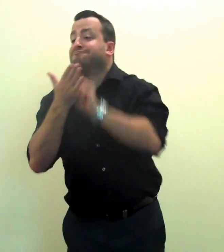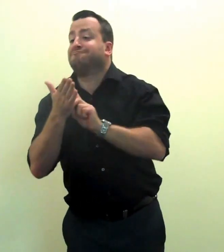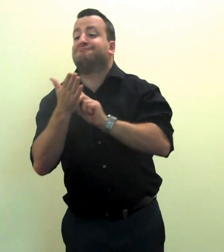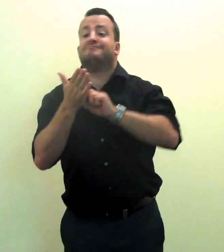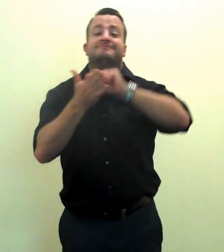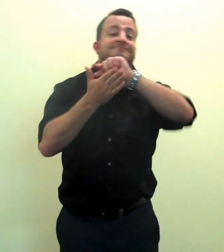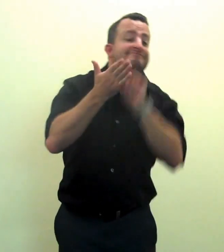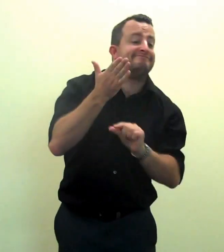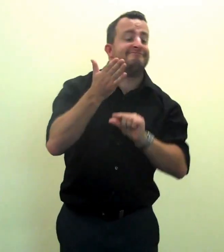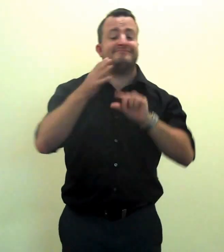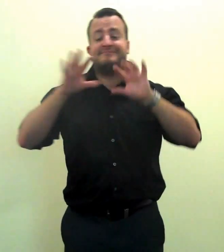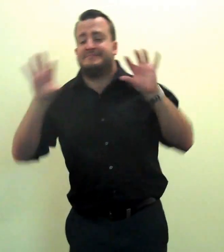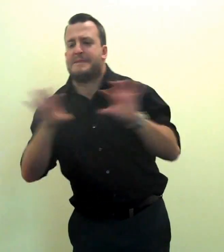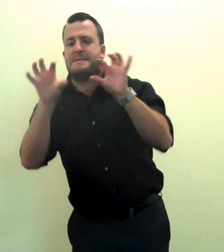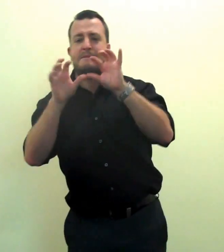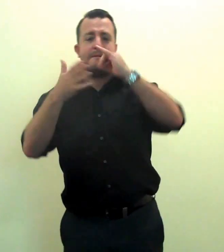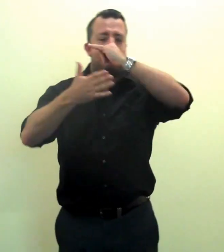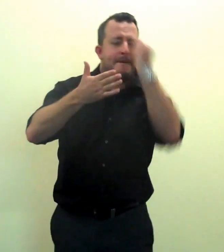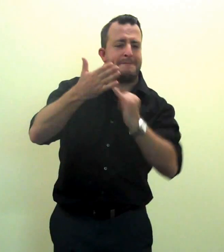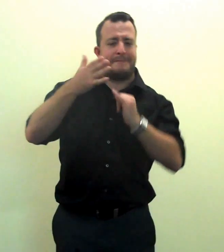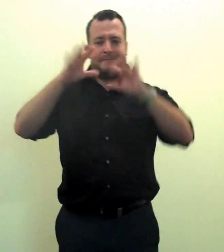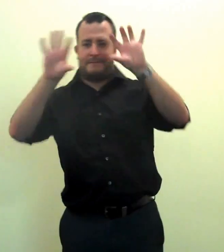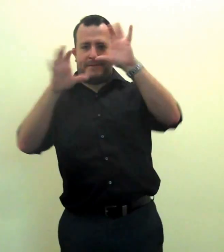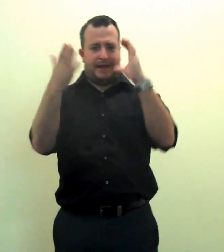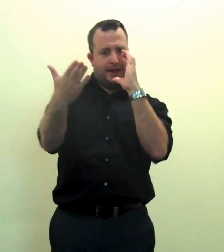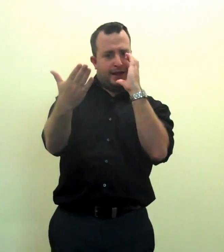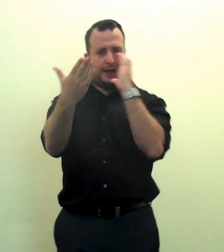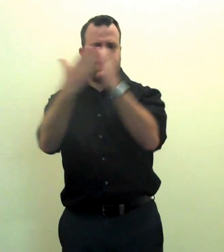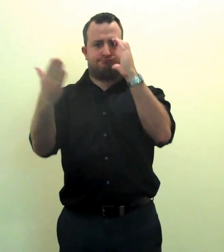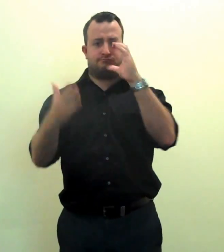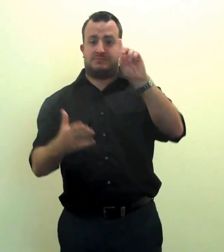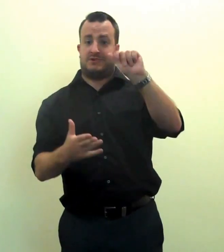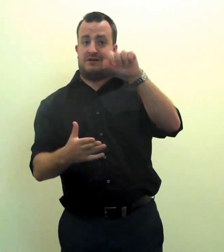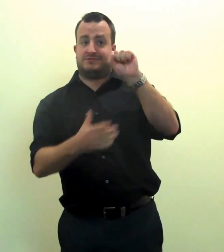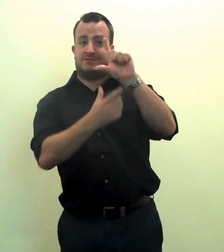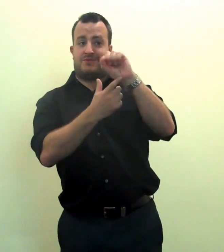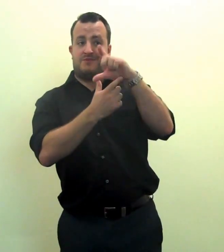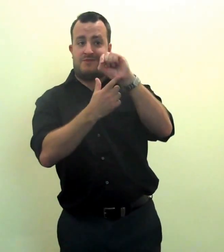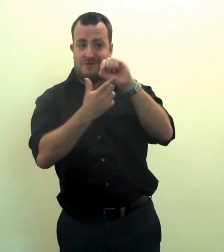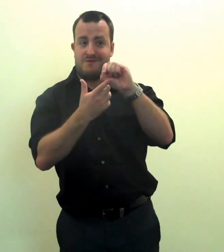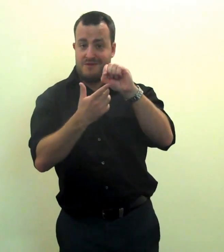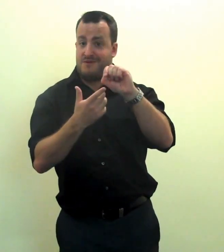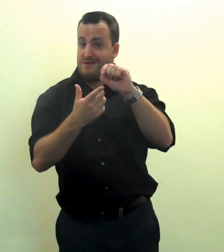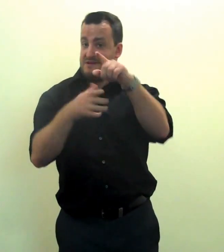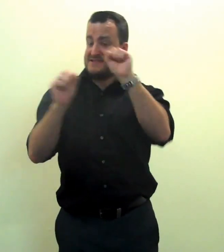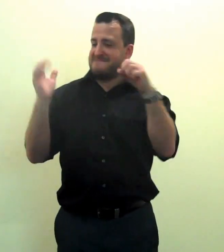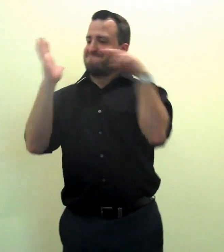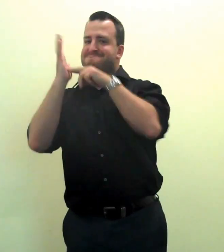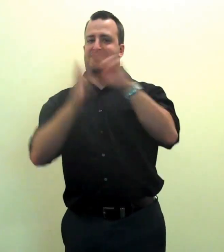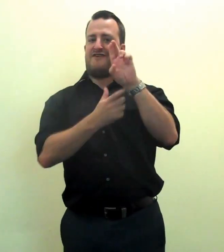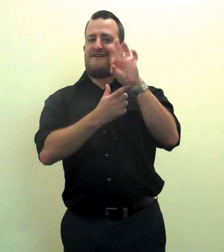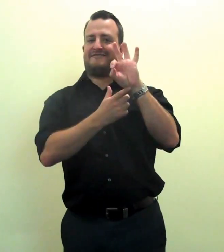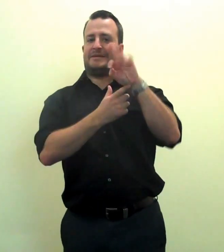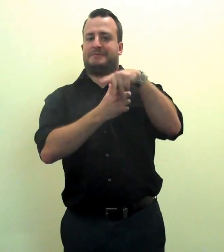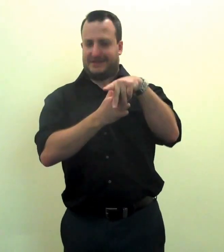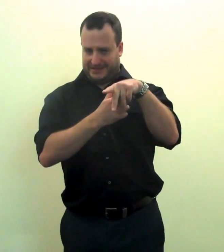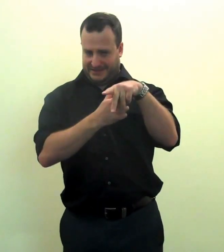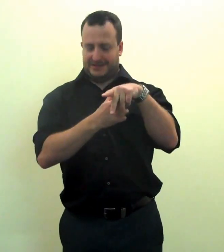DAS is looking for a graphic designer to design our new agency logo. We have created an RFP,